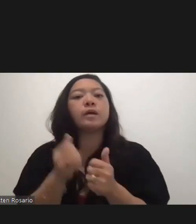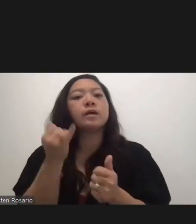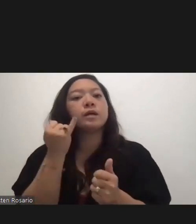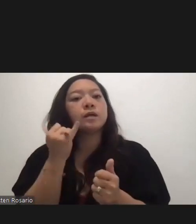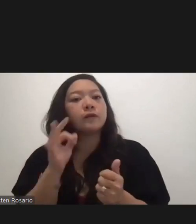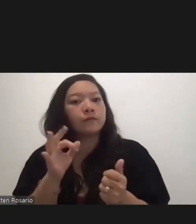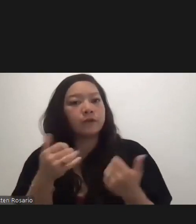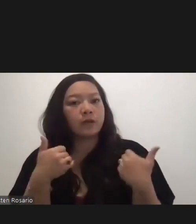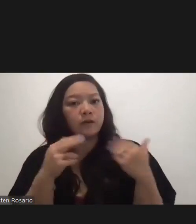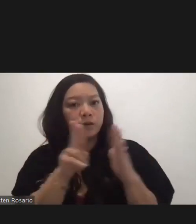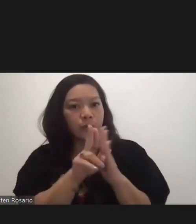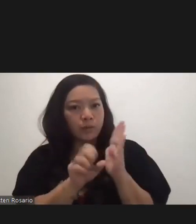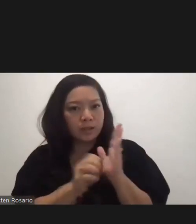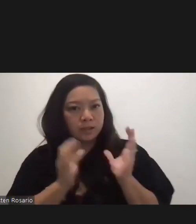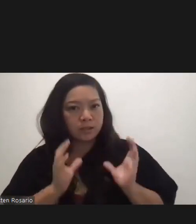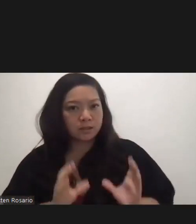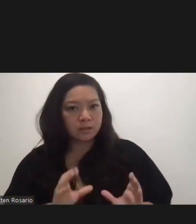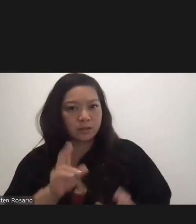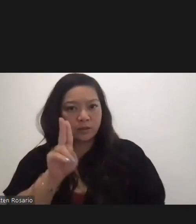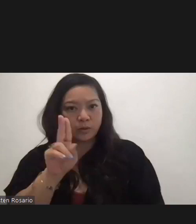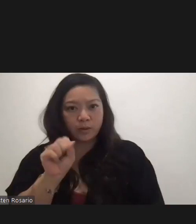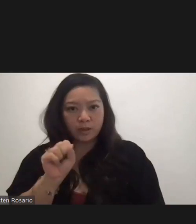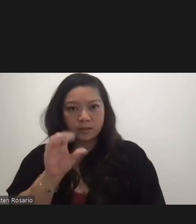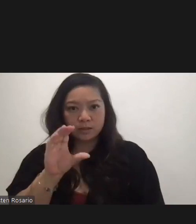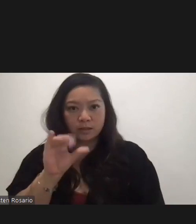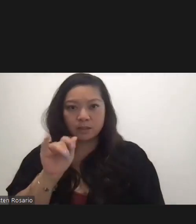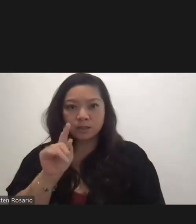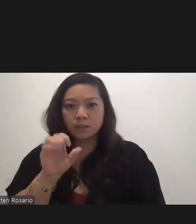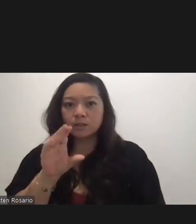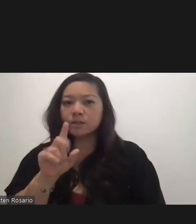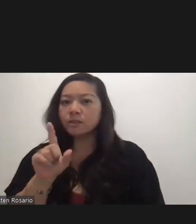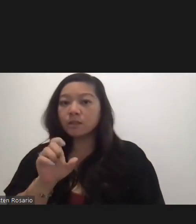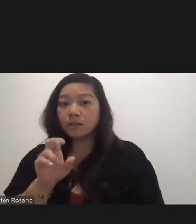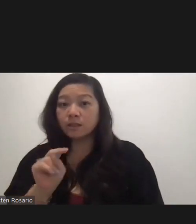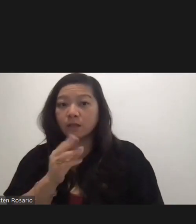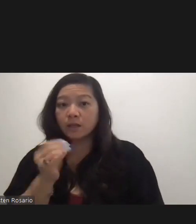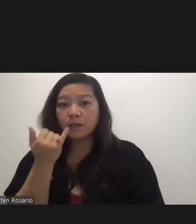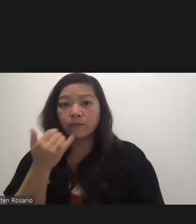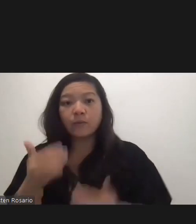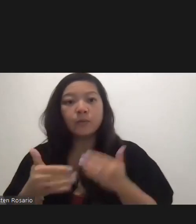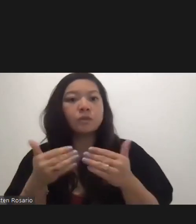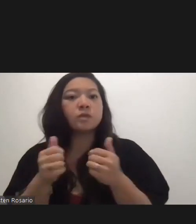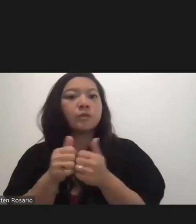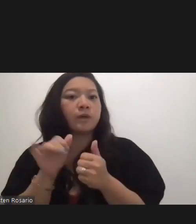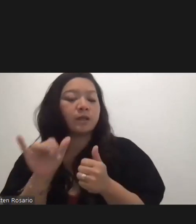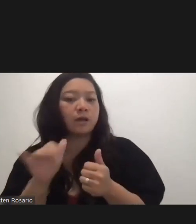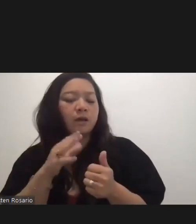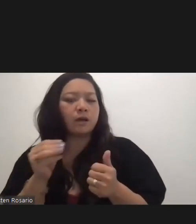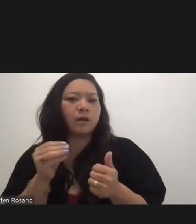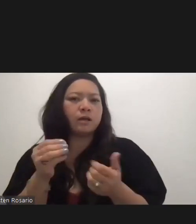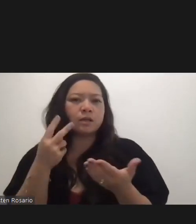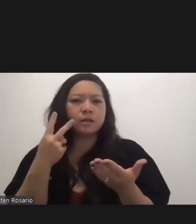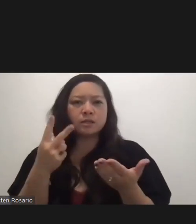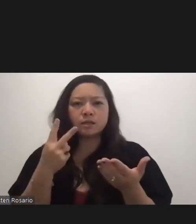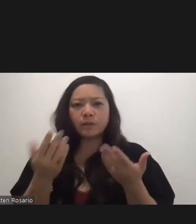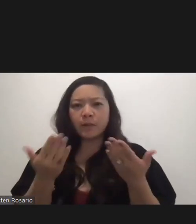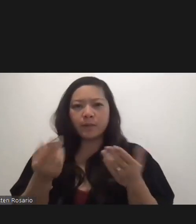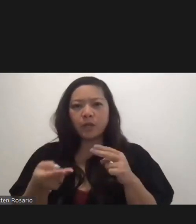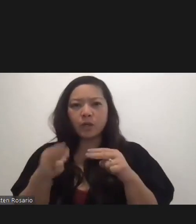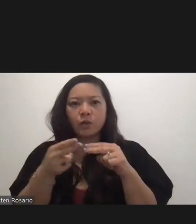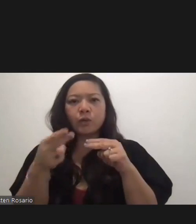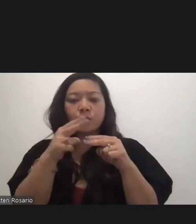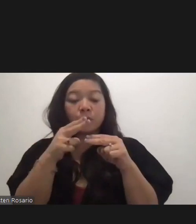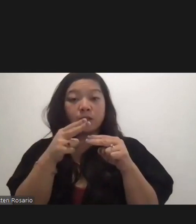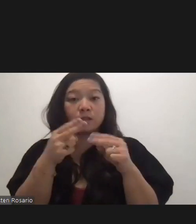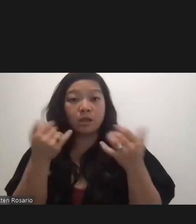And that if we proceed with it and we see that there is an increased demand